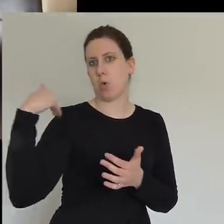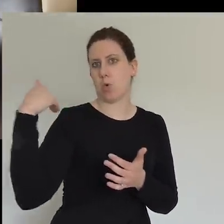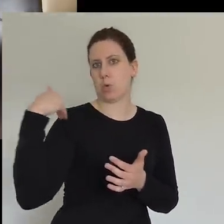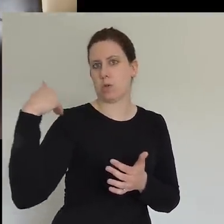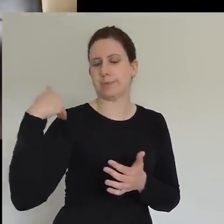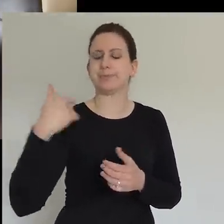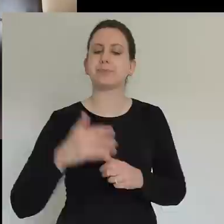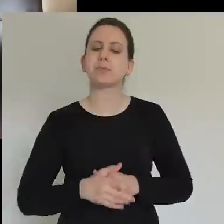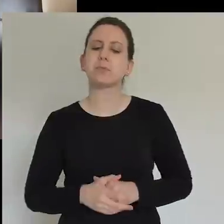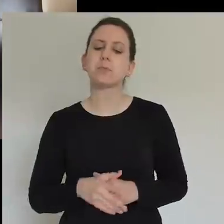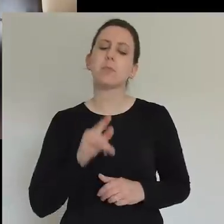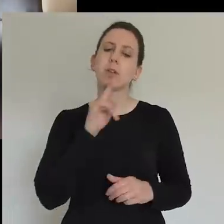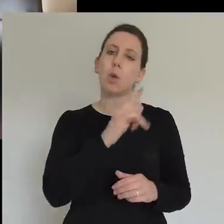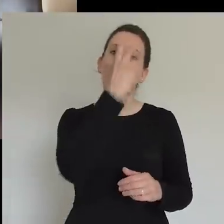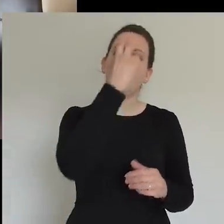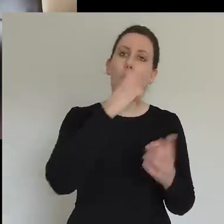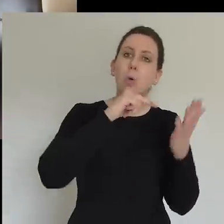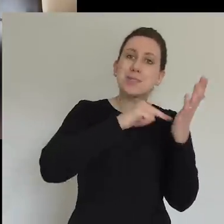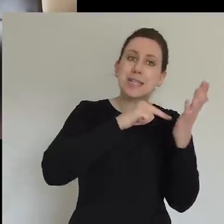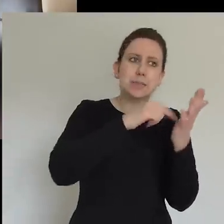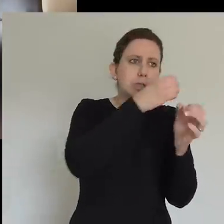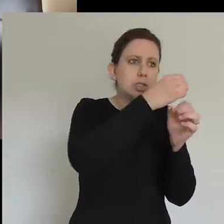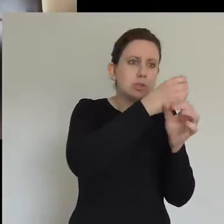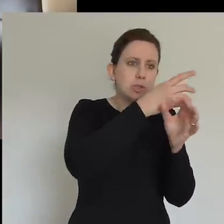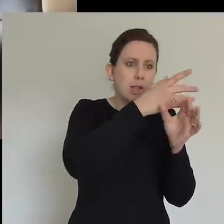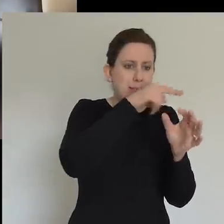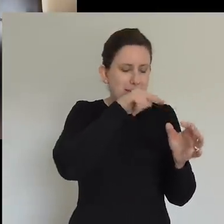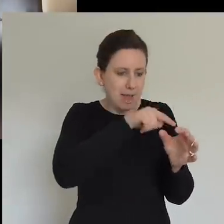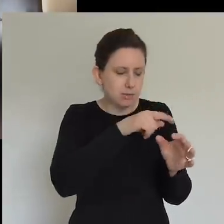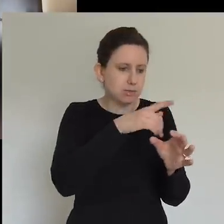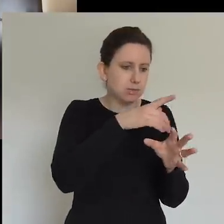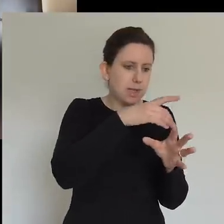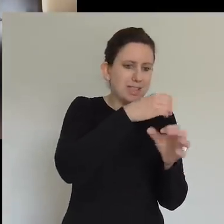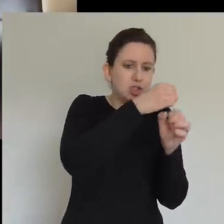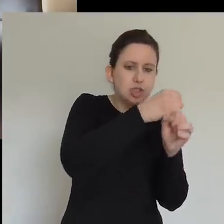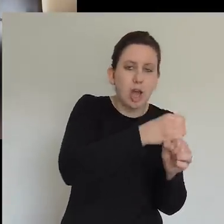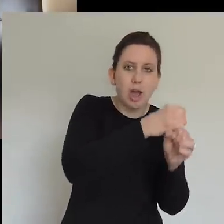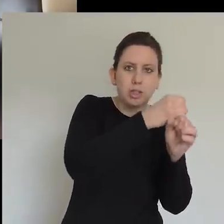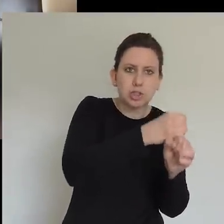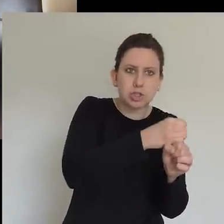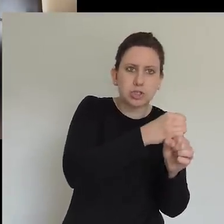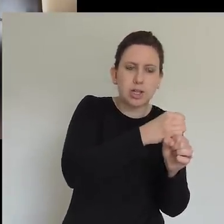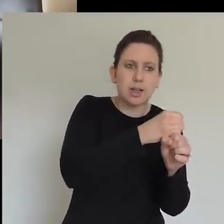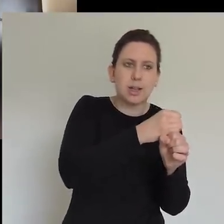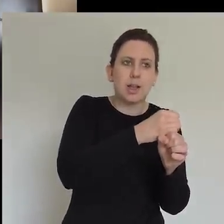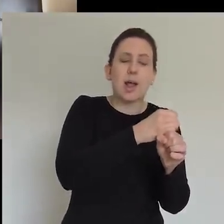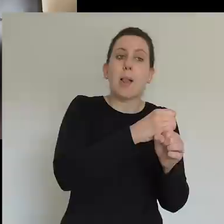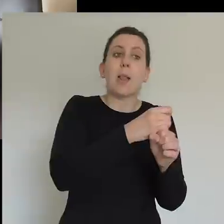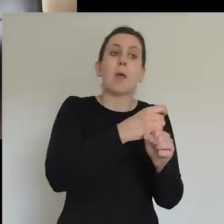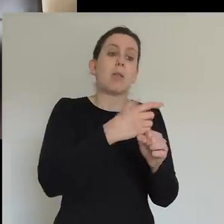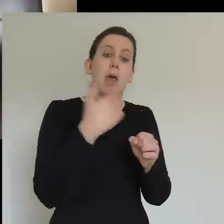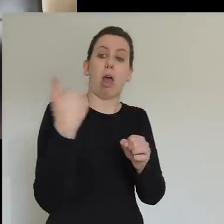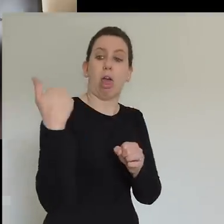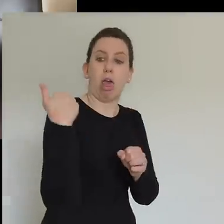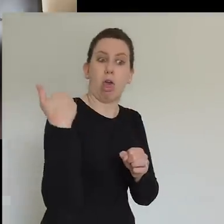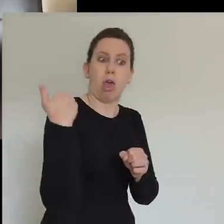called out ones. They weren't called in to the building. They were called out in the power of God.